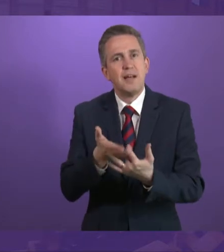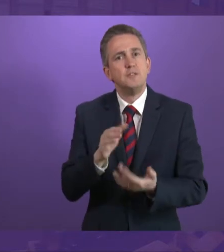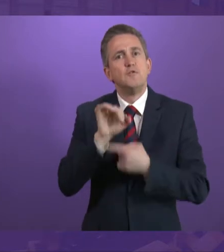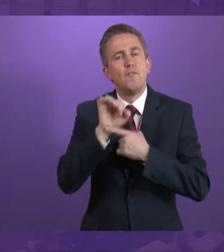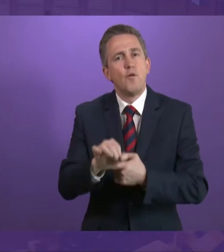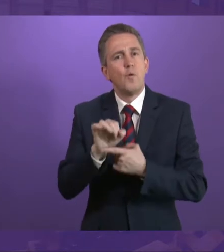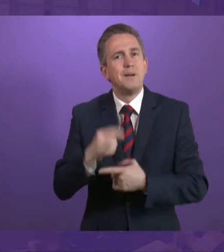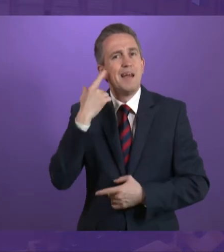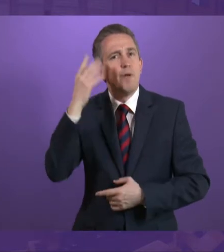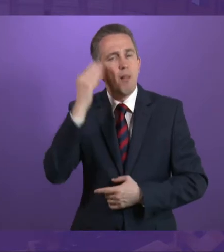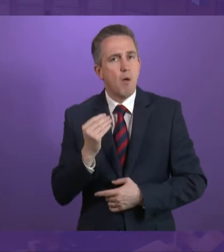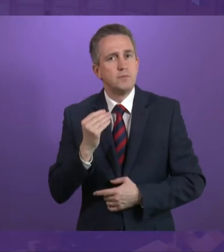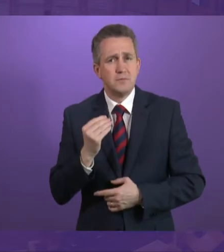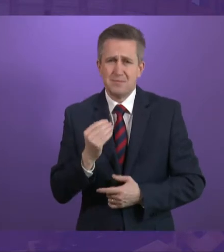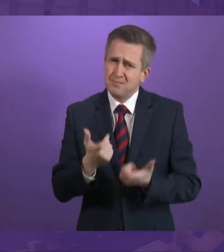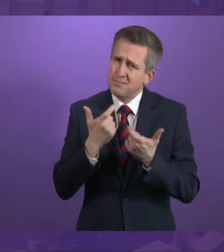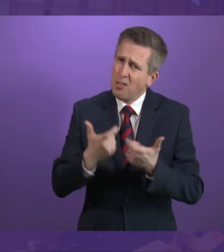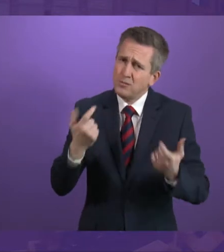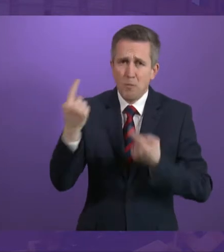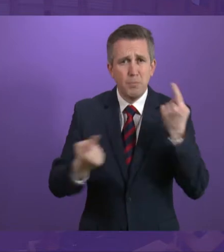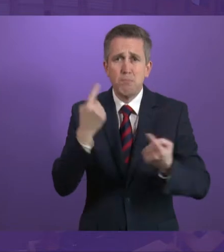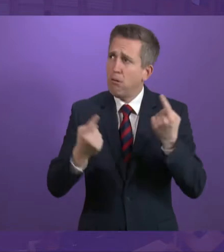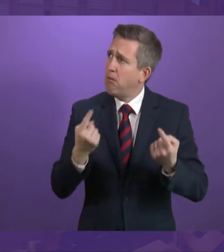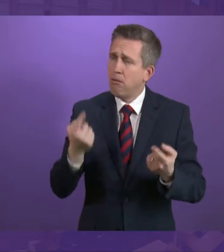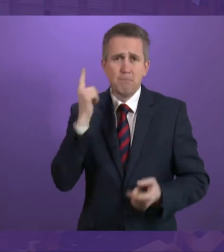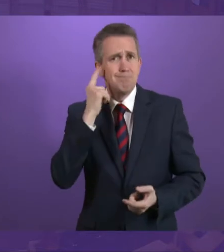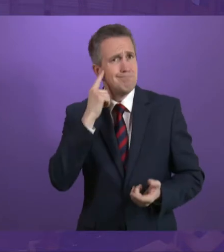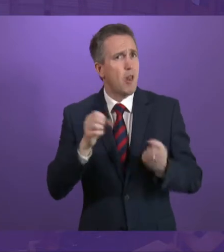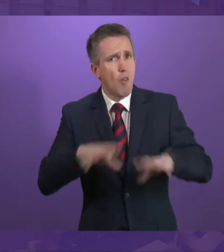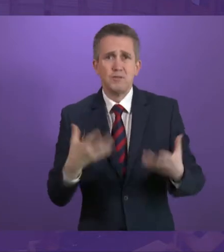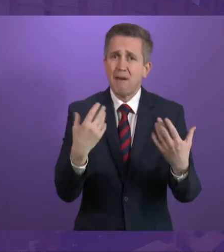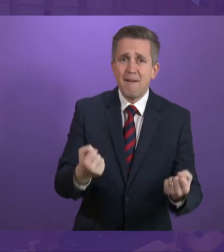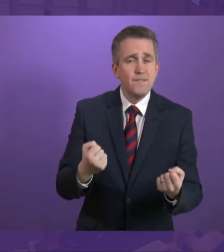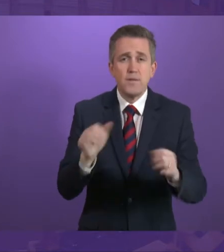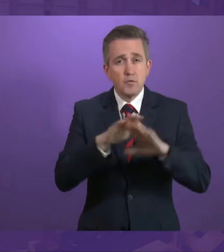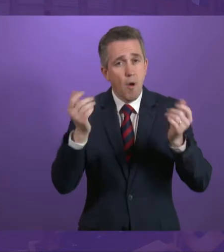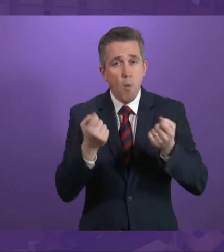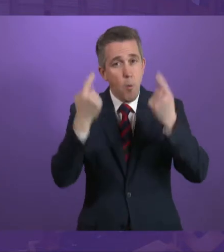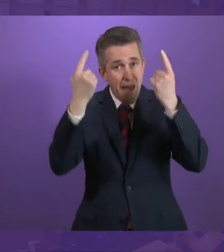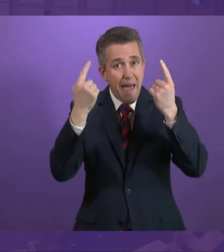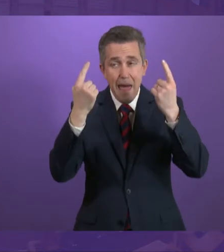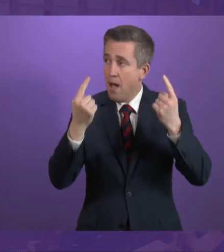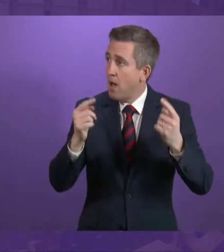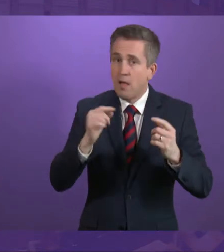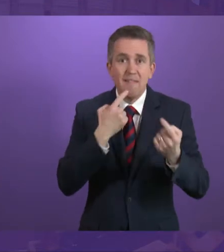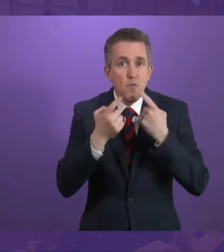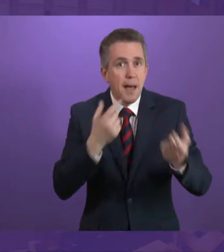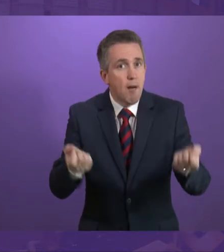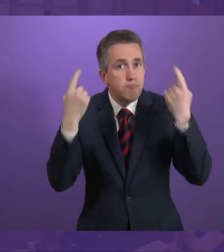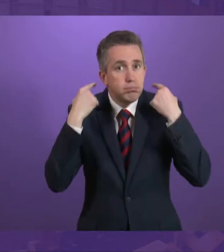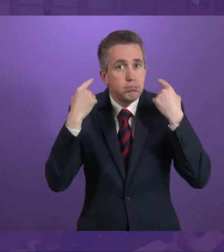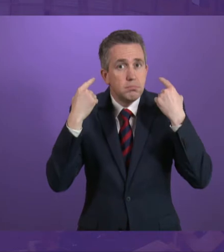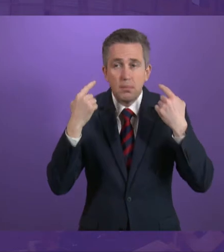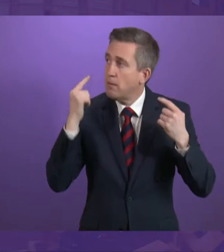Many people live with unidentified hearing loss, often failing to realise that they are missing out on certain sounds